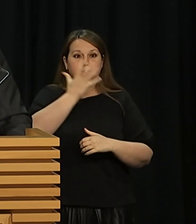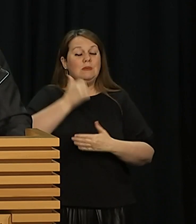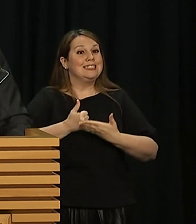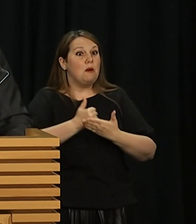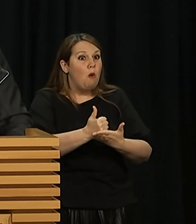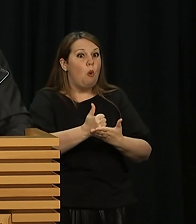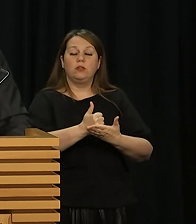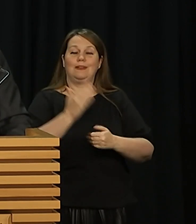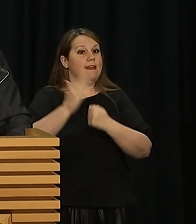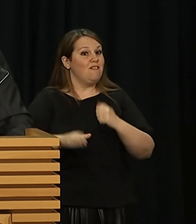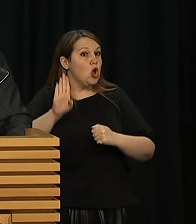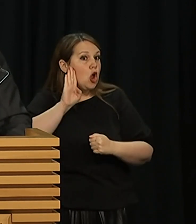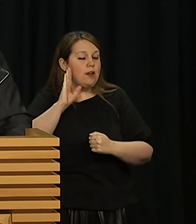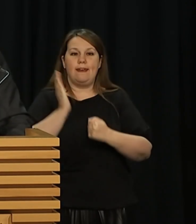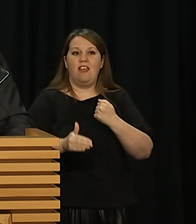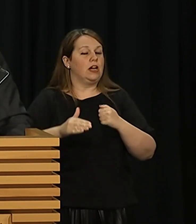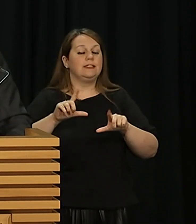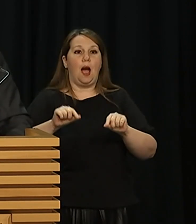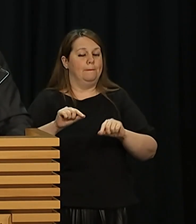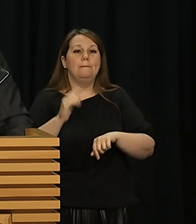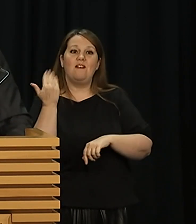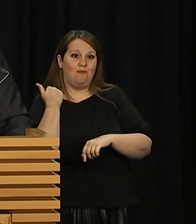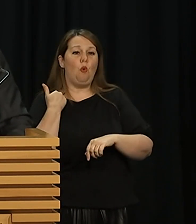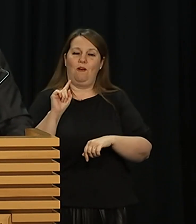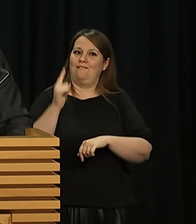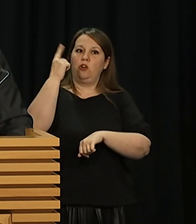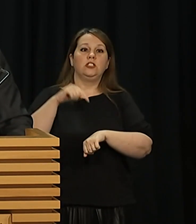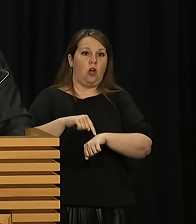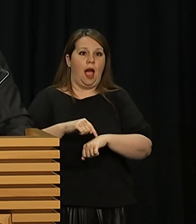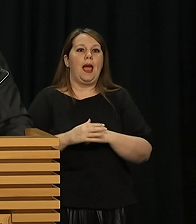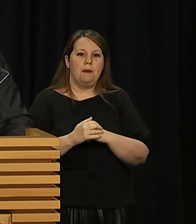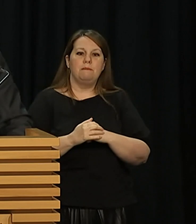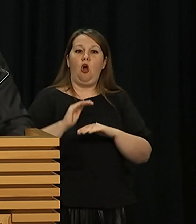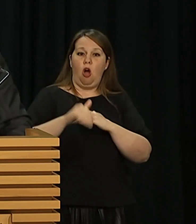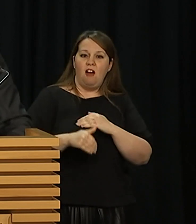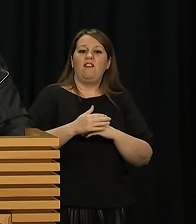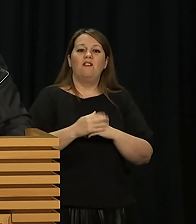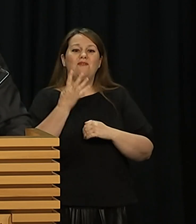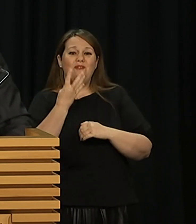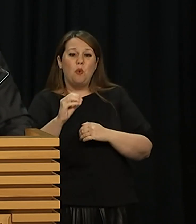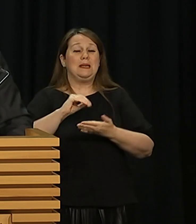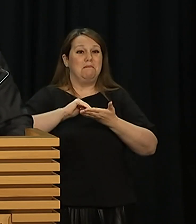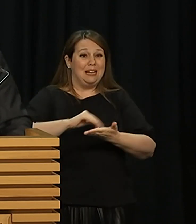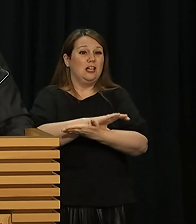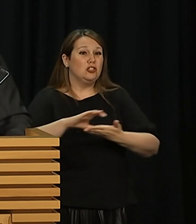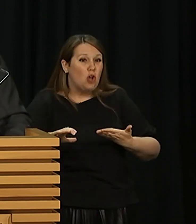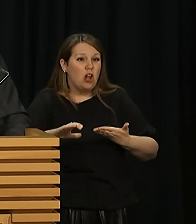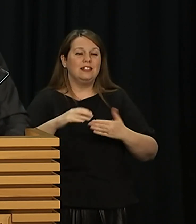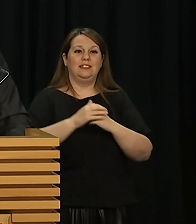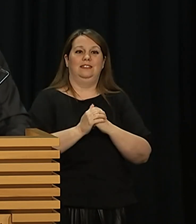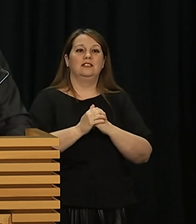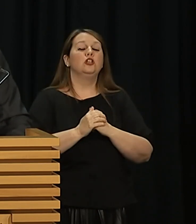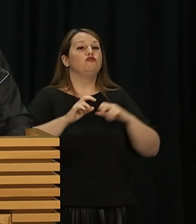unprecedented, with more than $45 million of financial assistance, transport, equipment, the